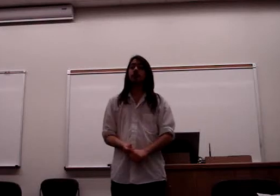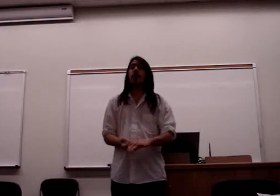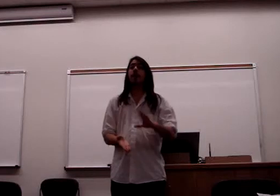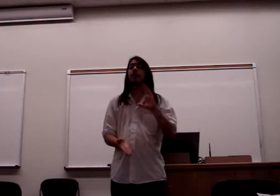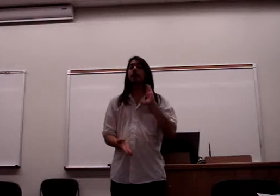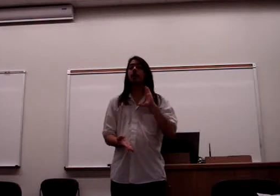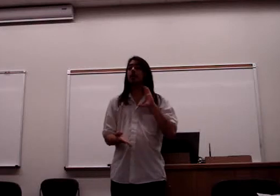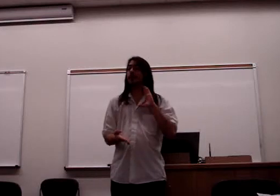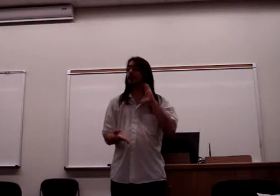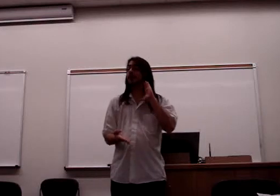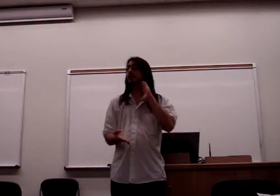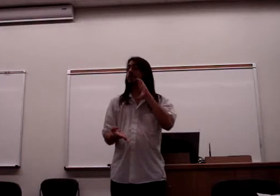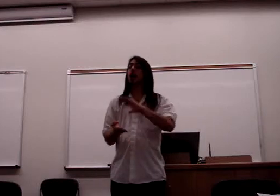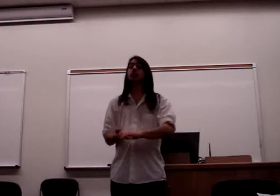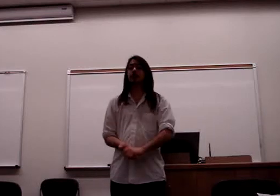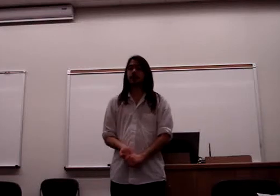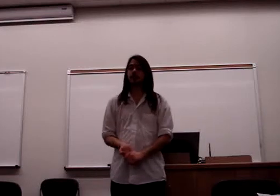And there is politics.